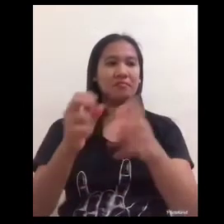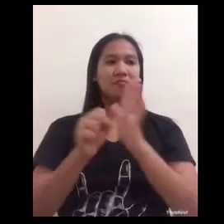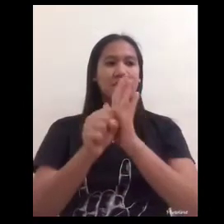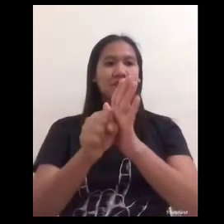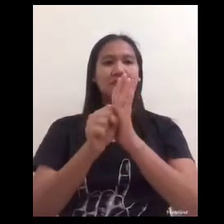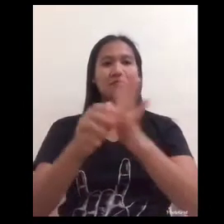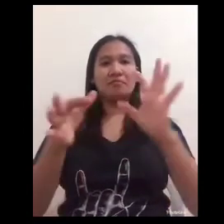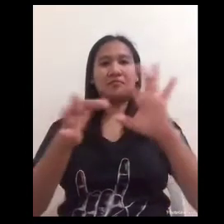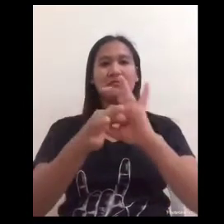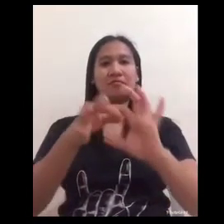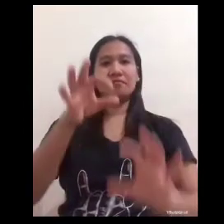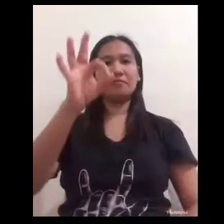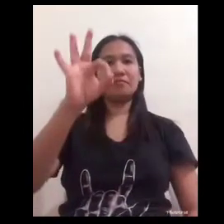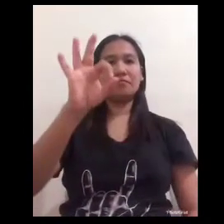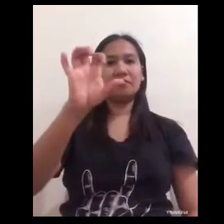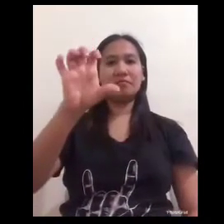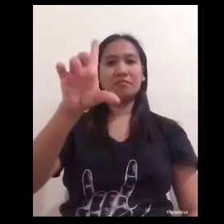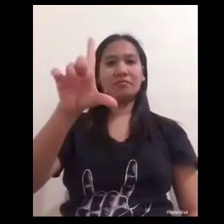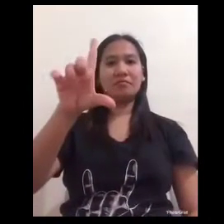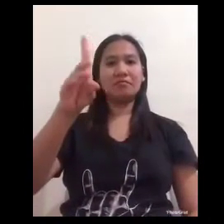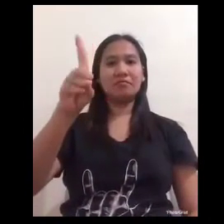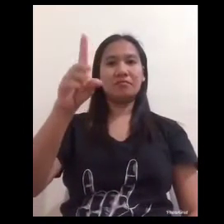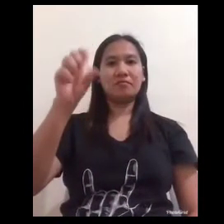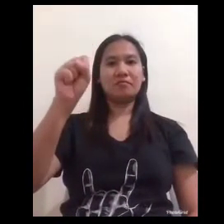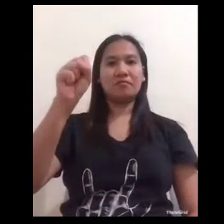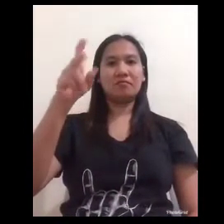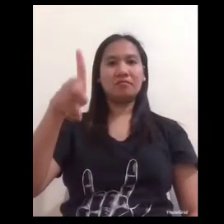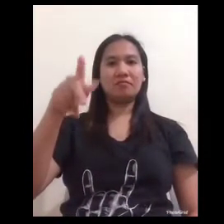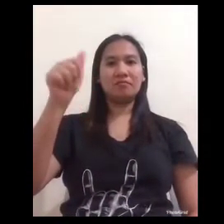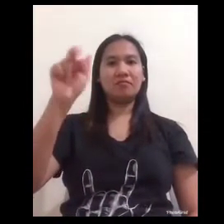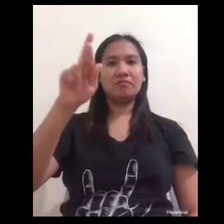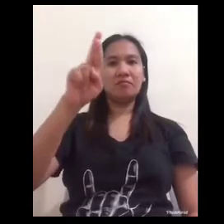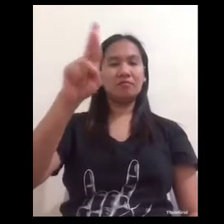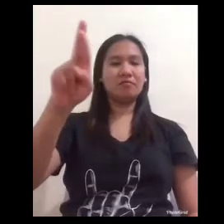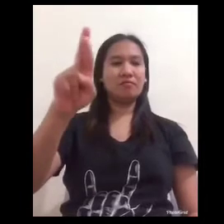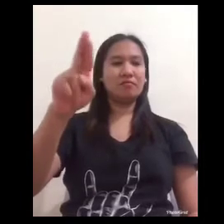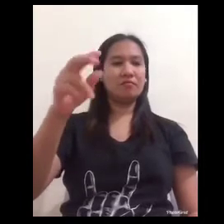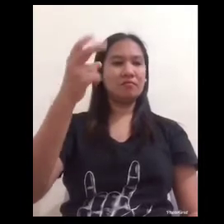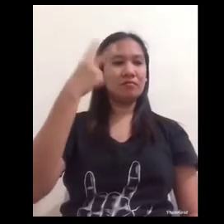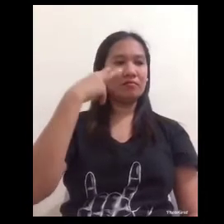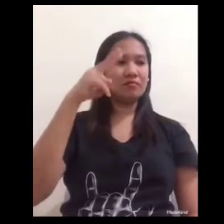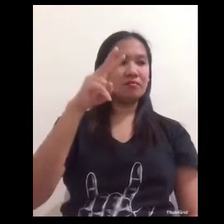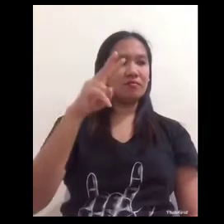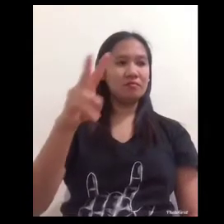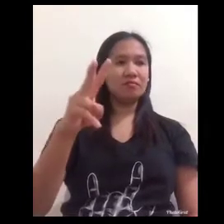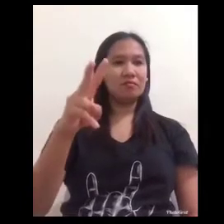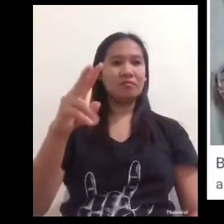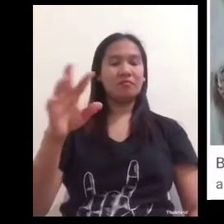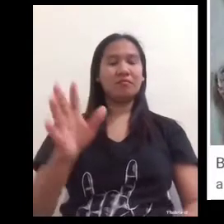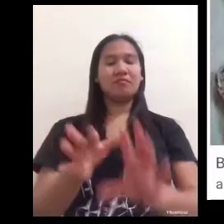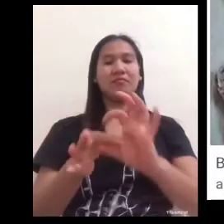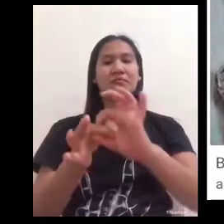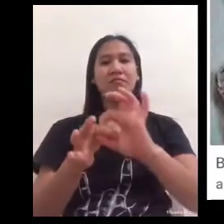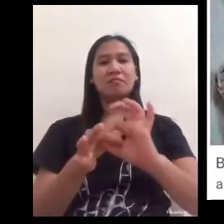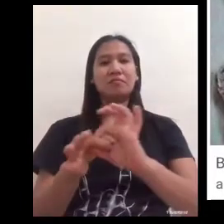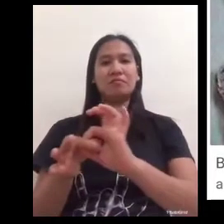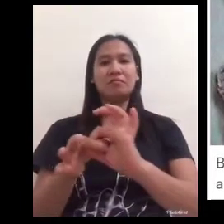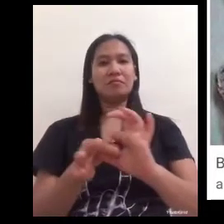mineral will break and this is called cleavage the next